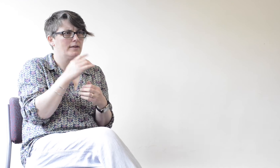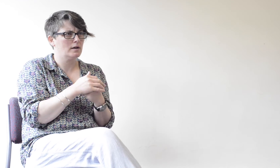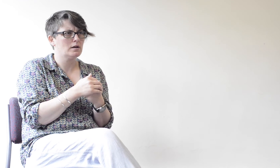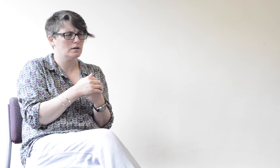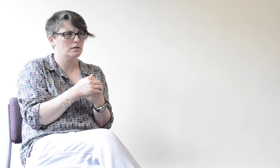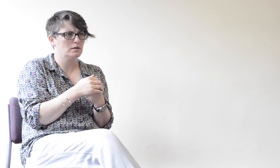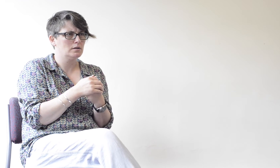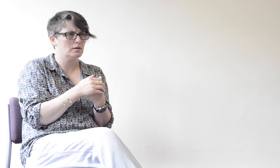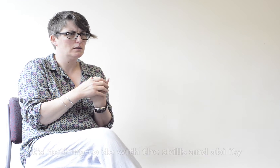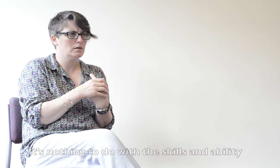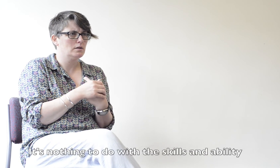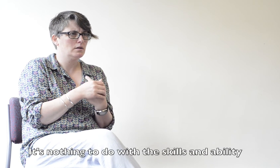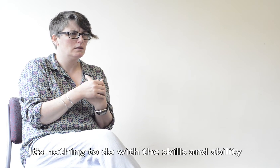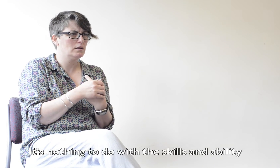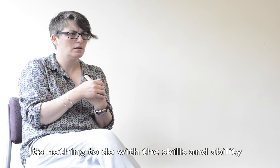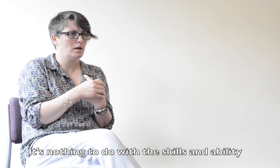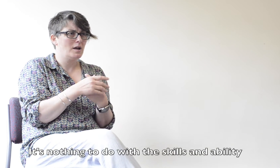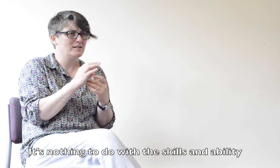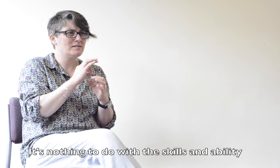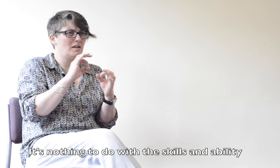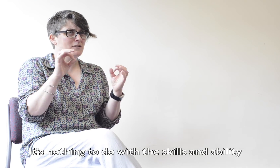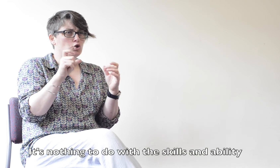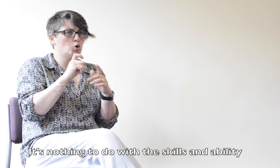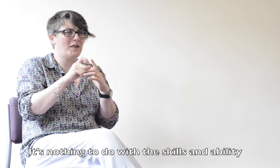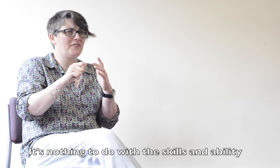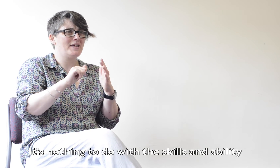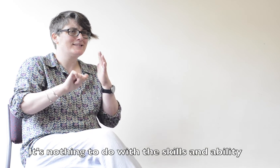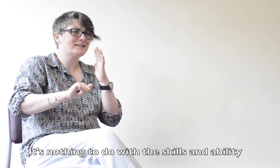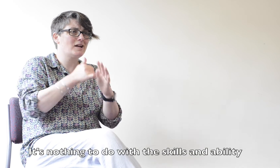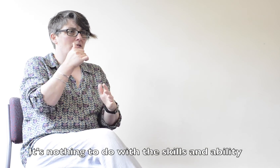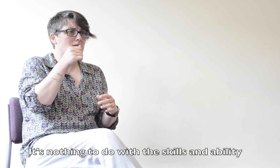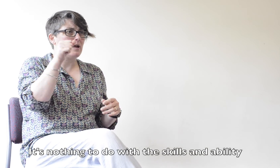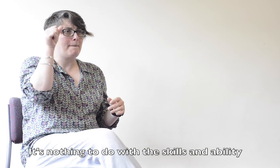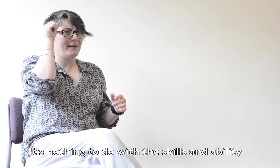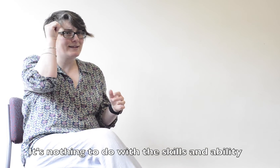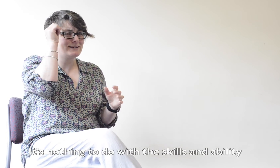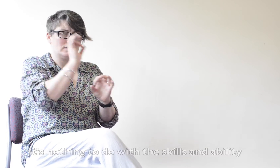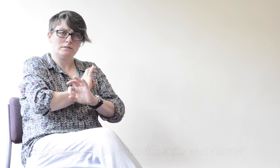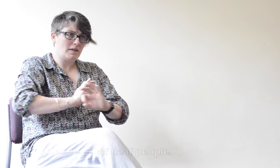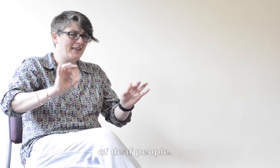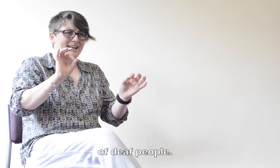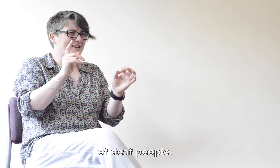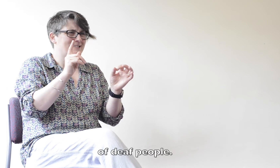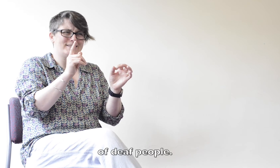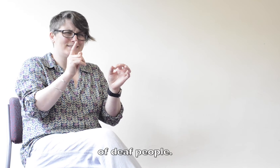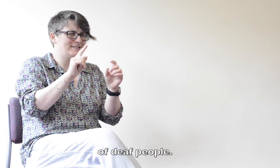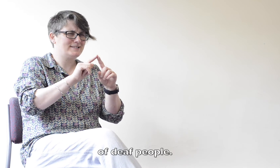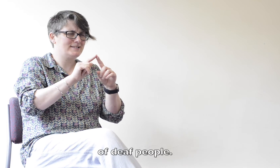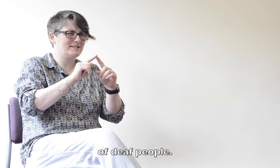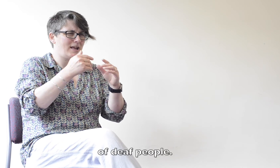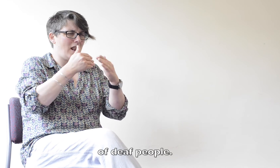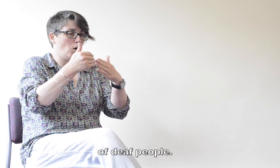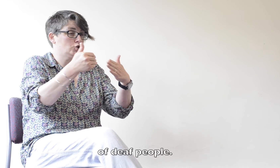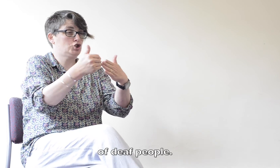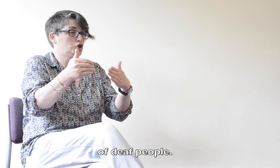you know, better participation. And I don't think it's to do with the skills and ability of deaf people.